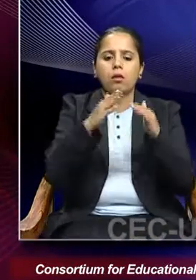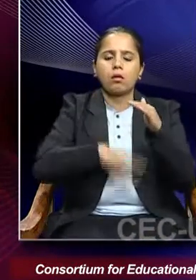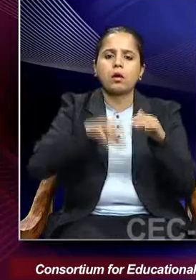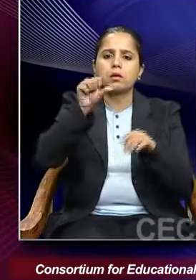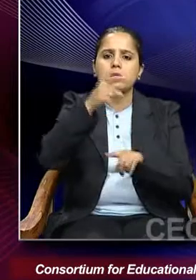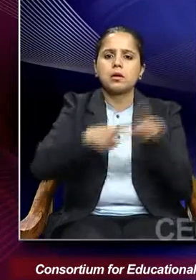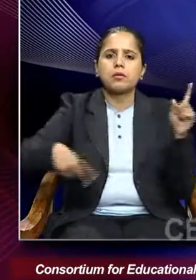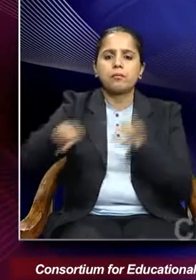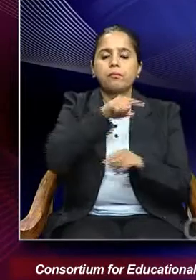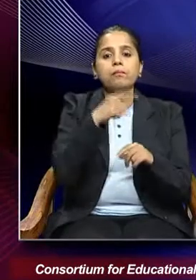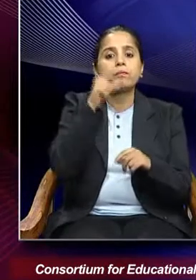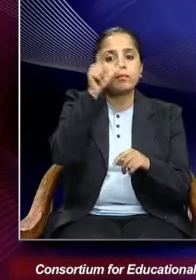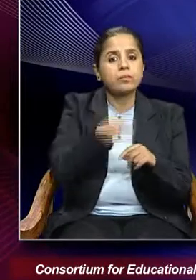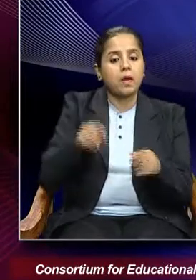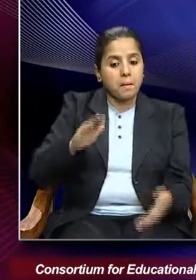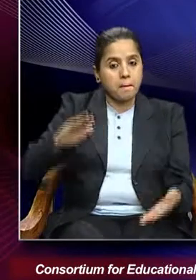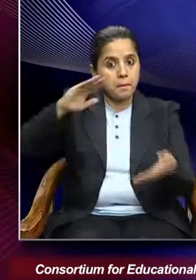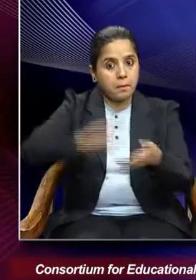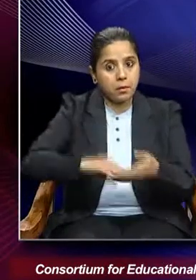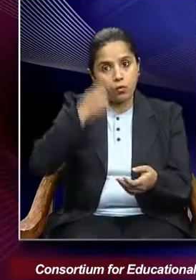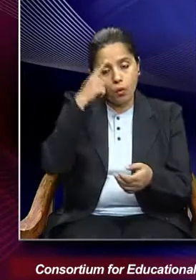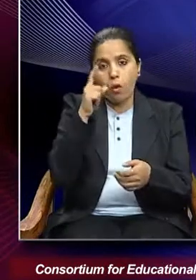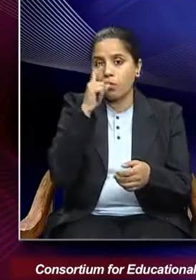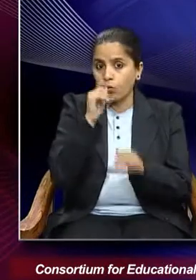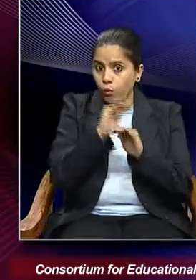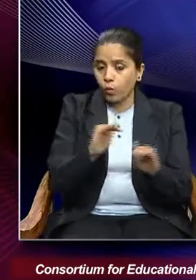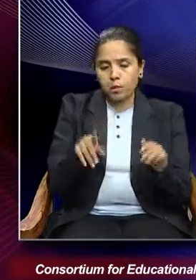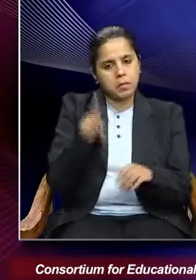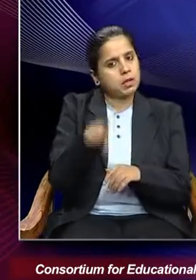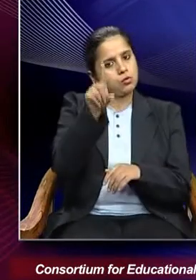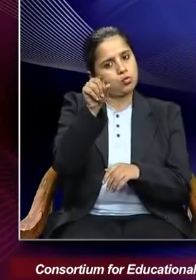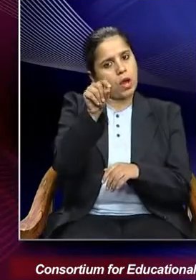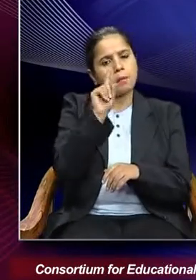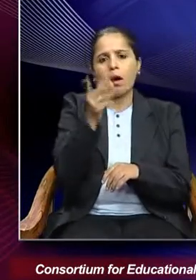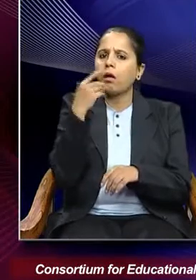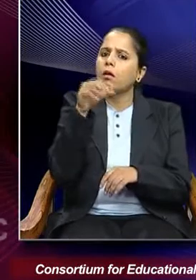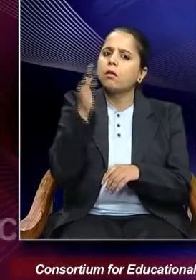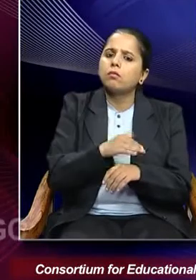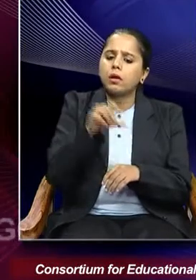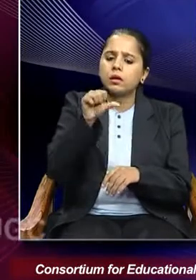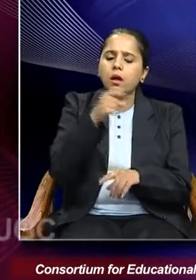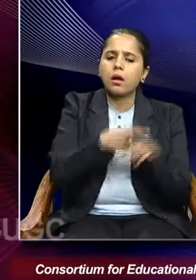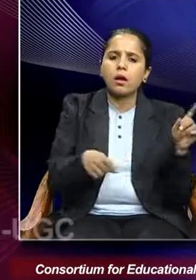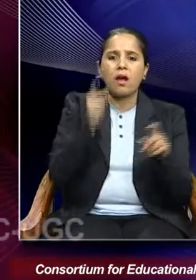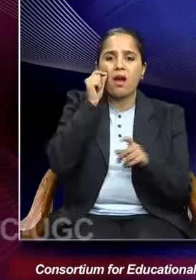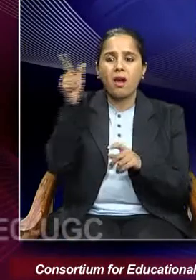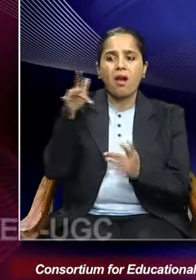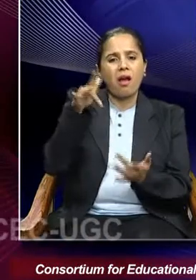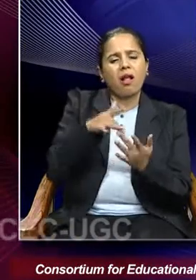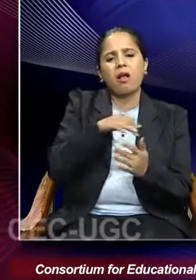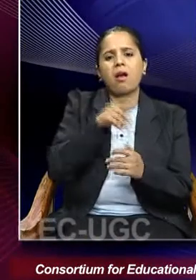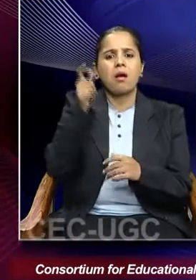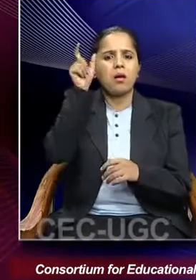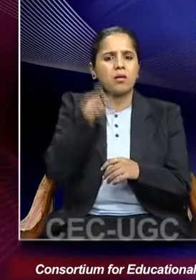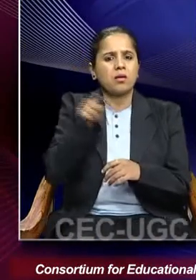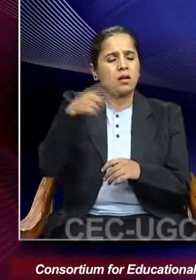consummation of marriage for girls. The middle-aged husband was addicted to